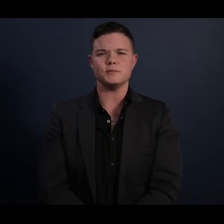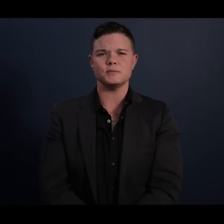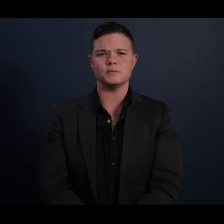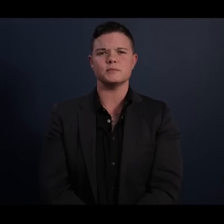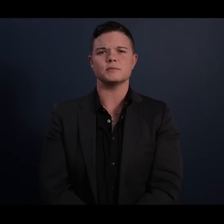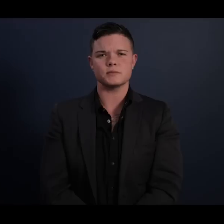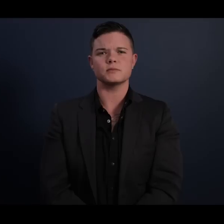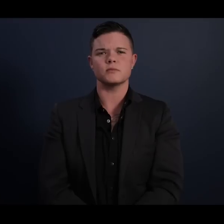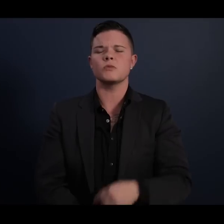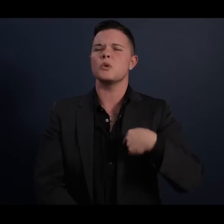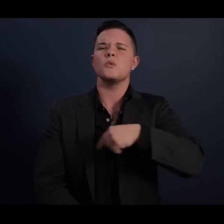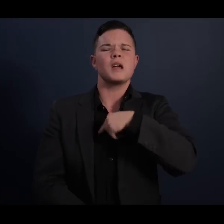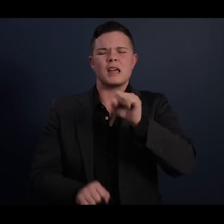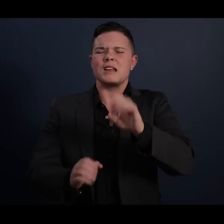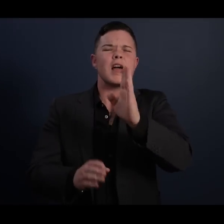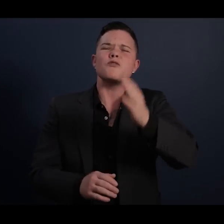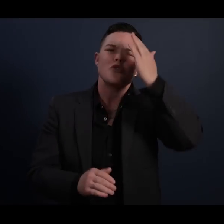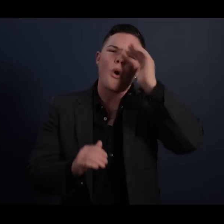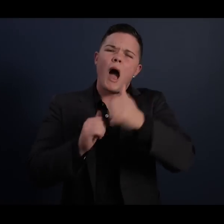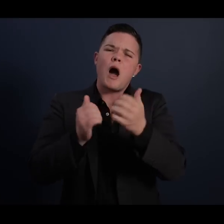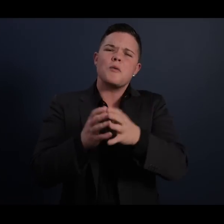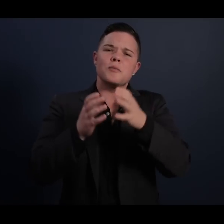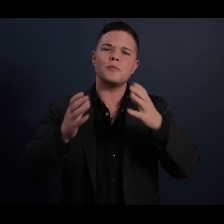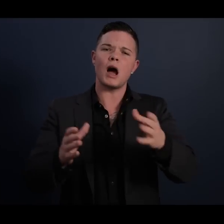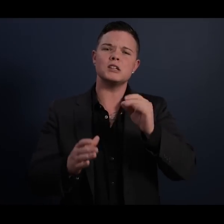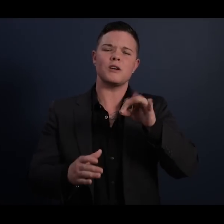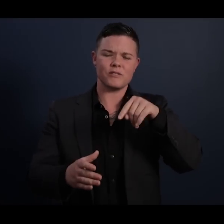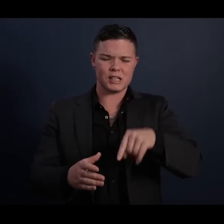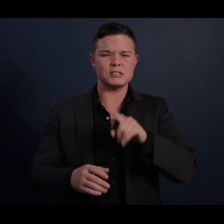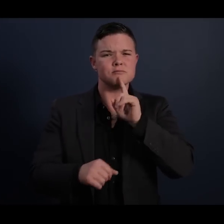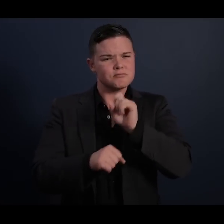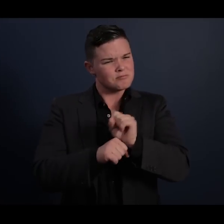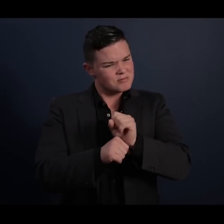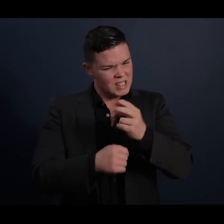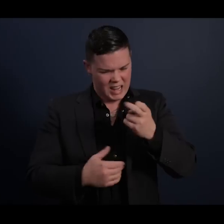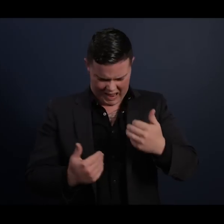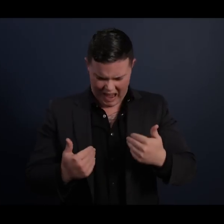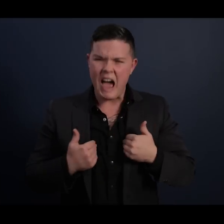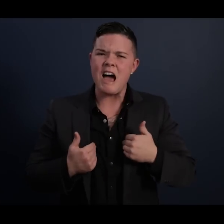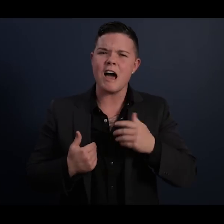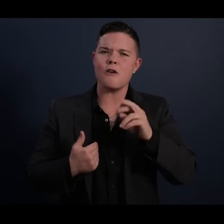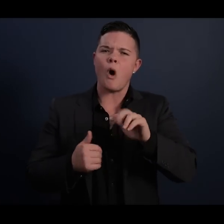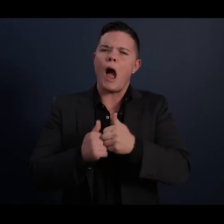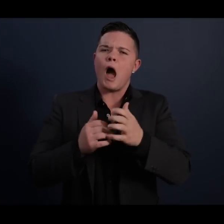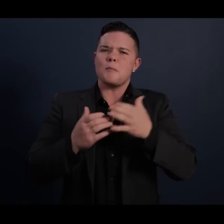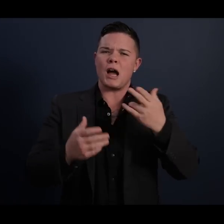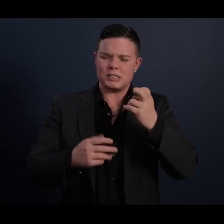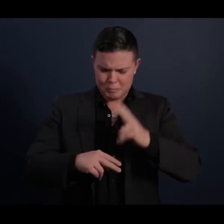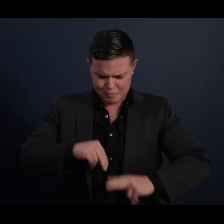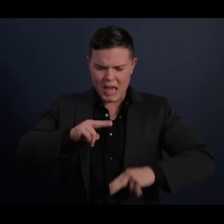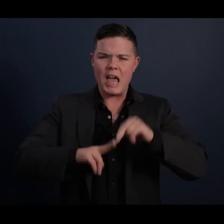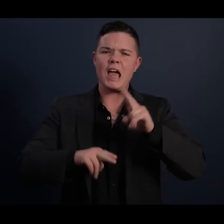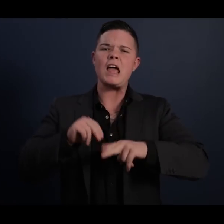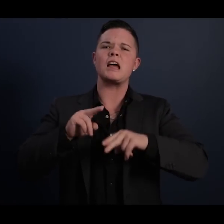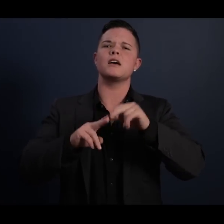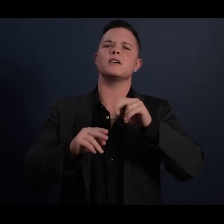We can never know how much of this sense was innate in him or how much was shaped in a dark